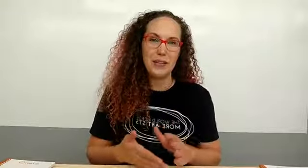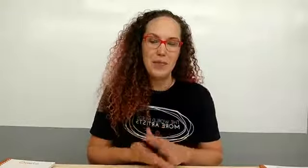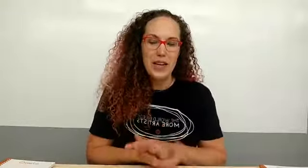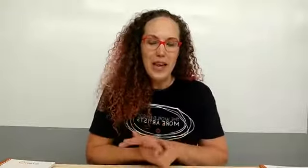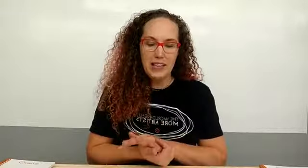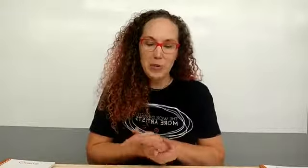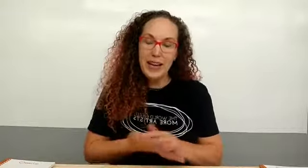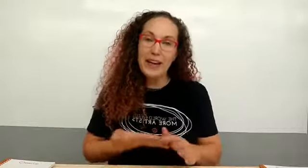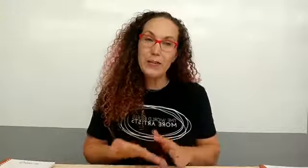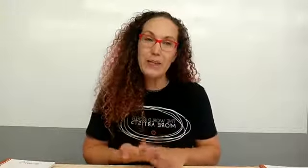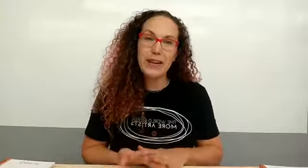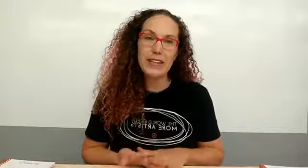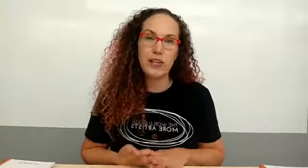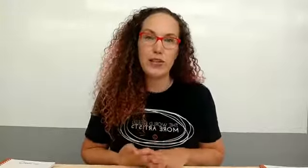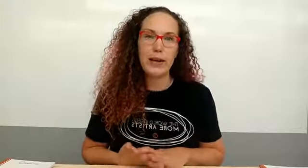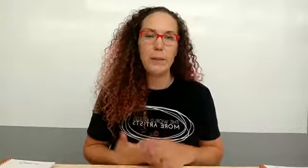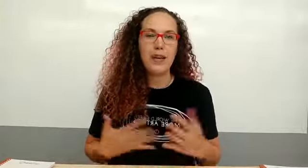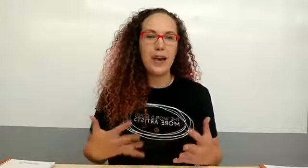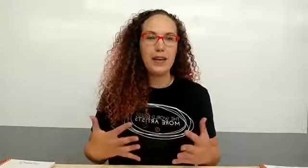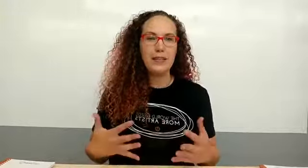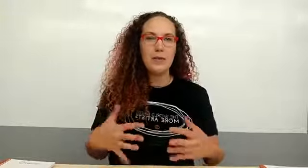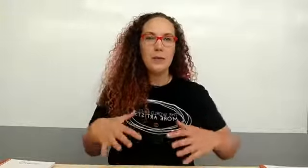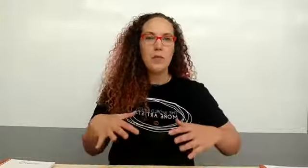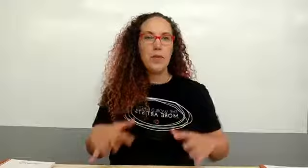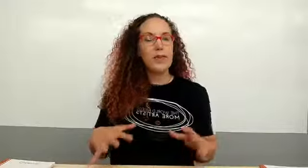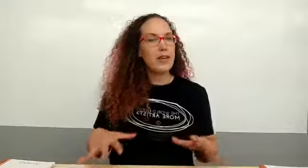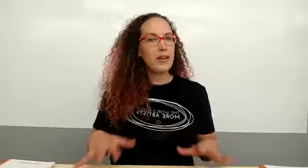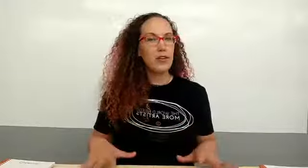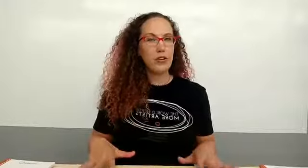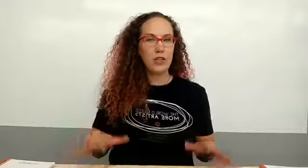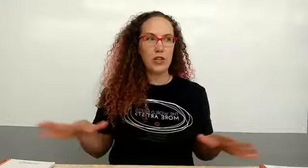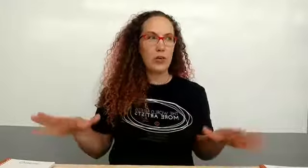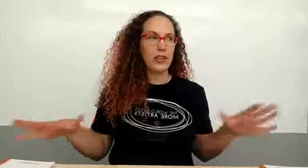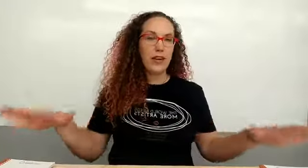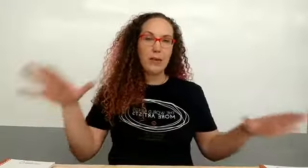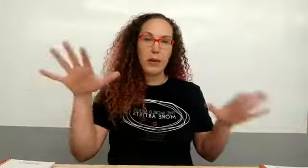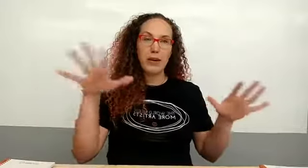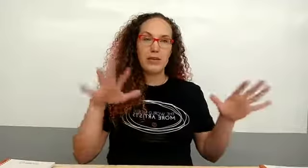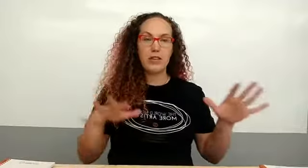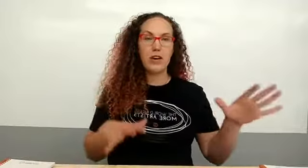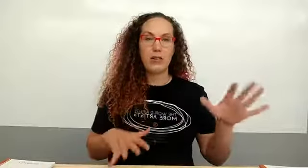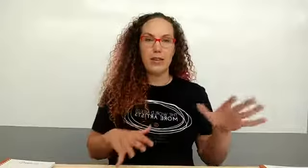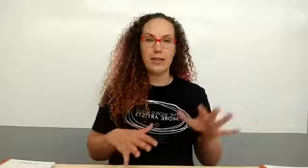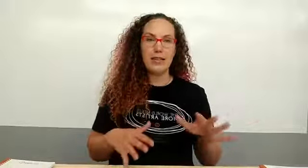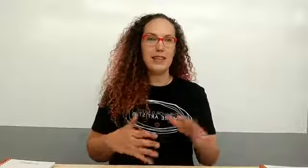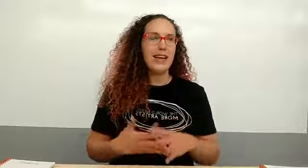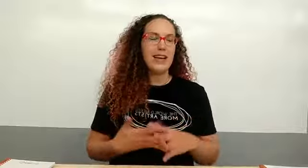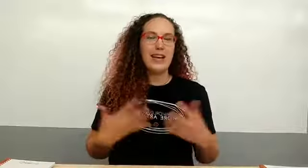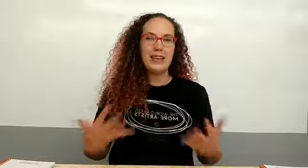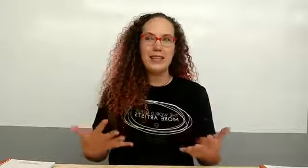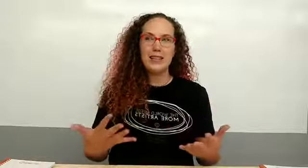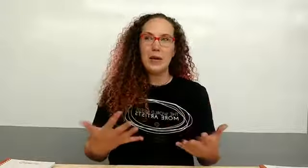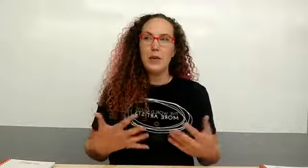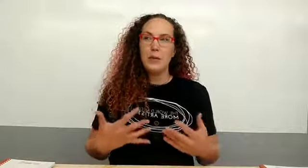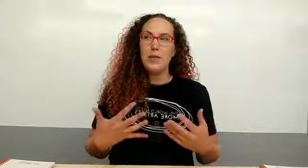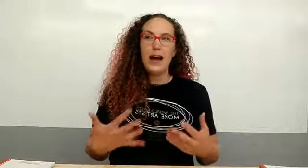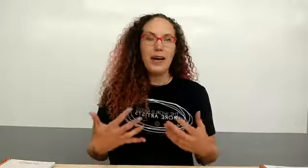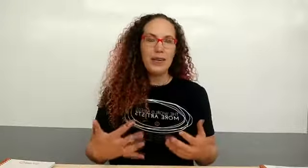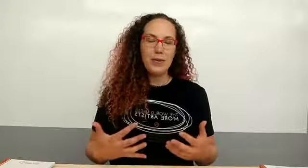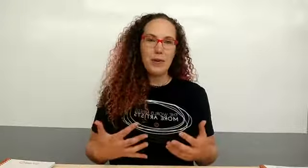and so we have to provide teacher training because one thing i've learned with having parents in our classes is not everybody